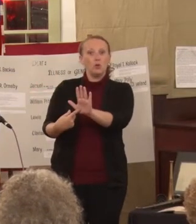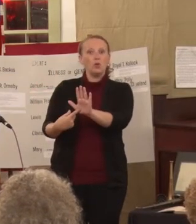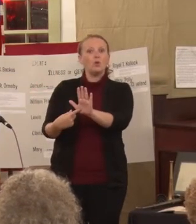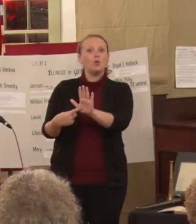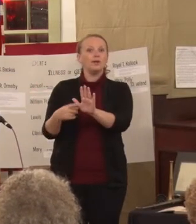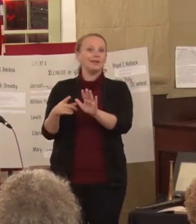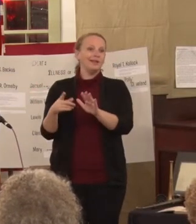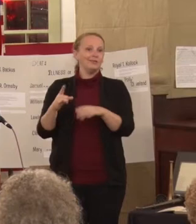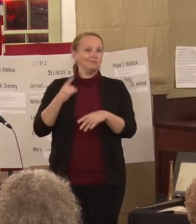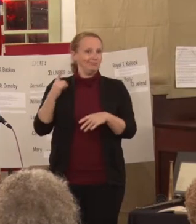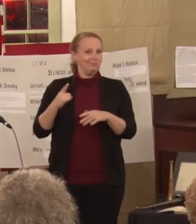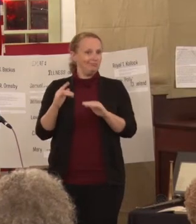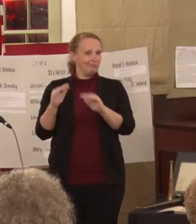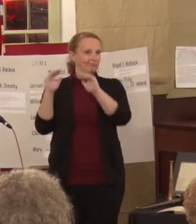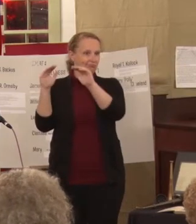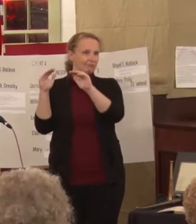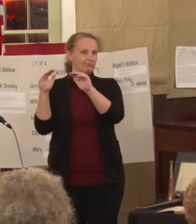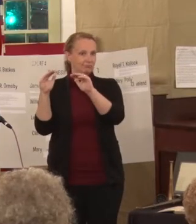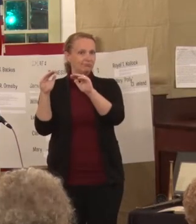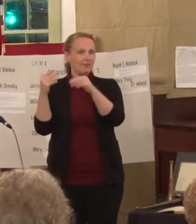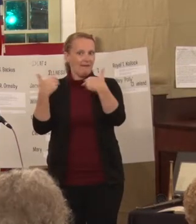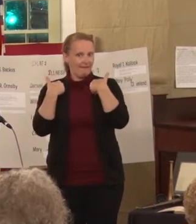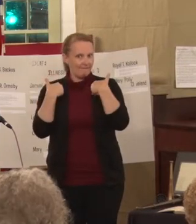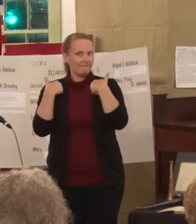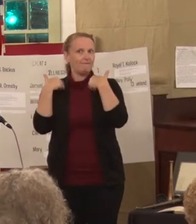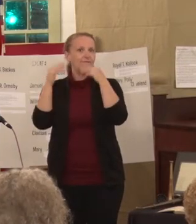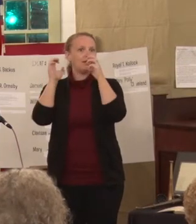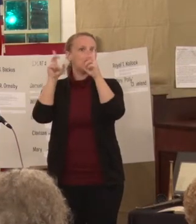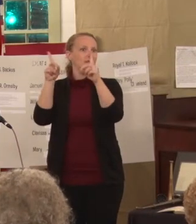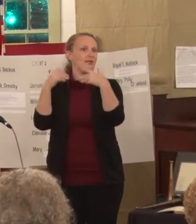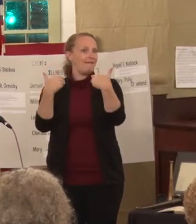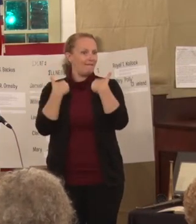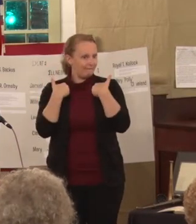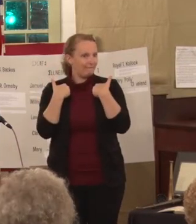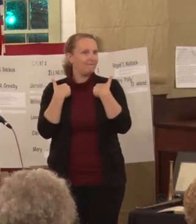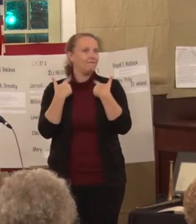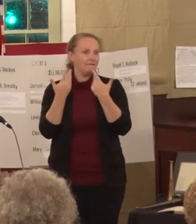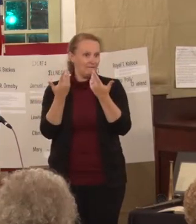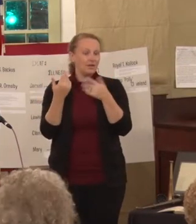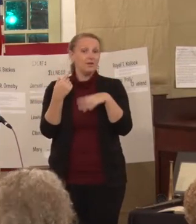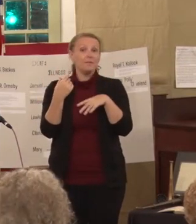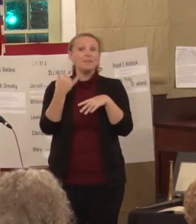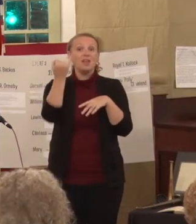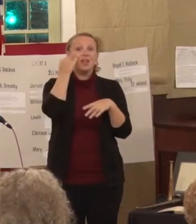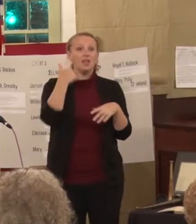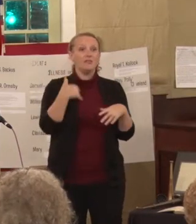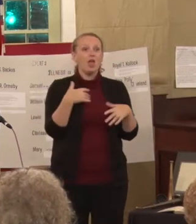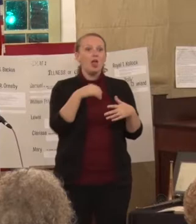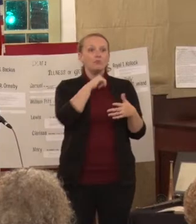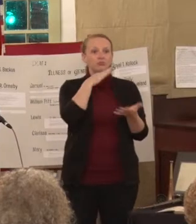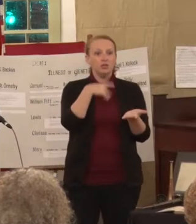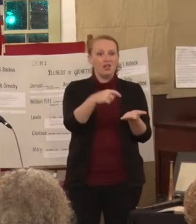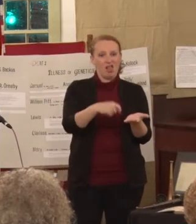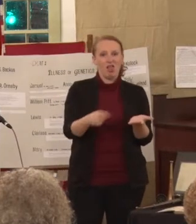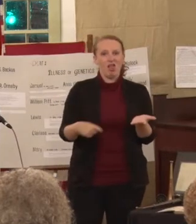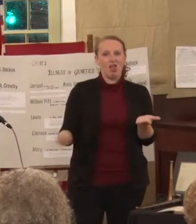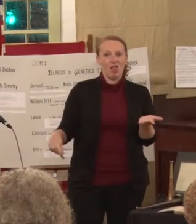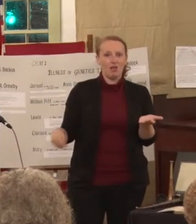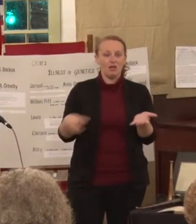class or educated. A person with a bad handwriting meant, number one,